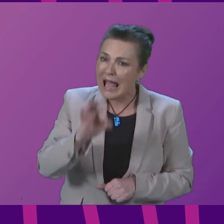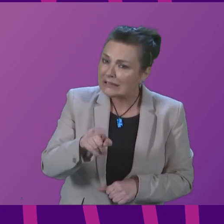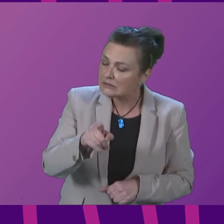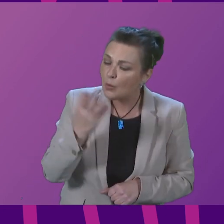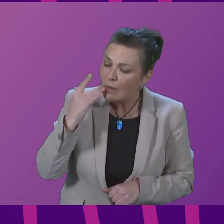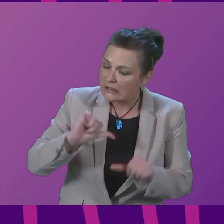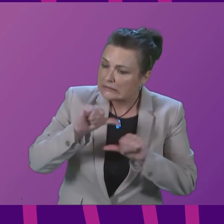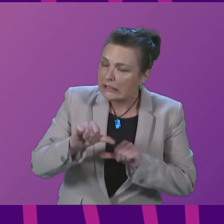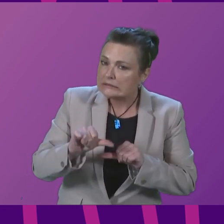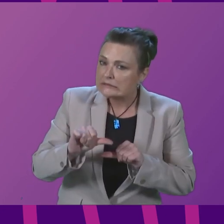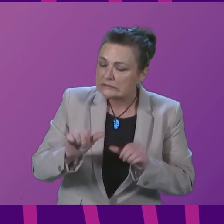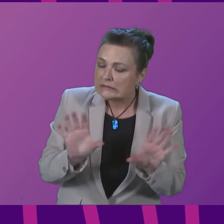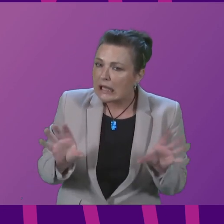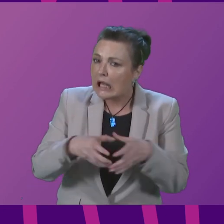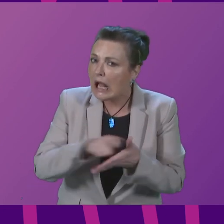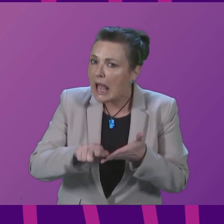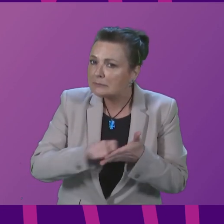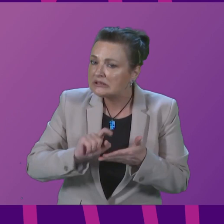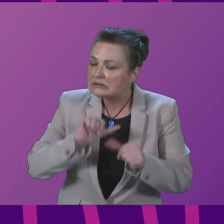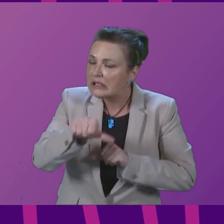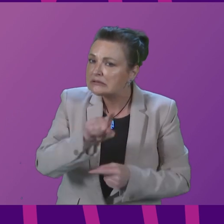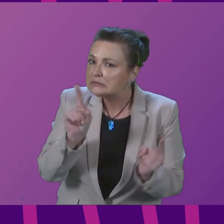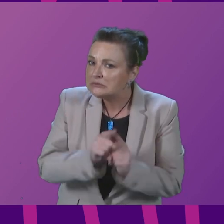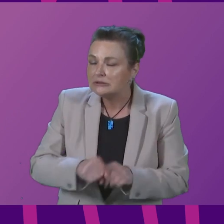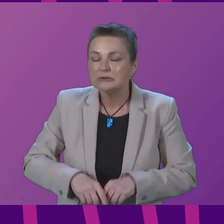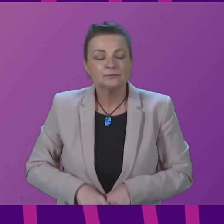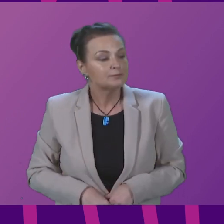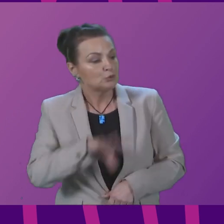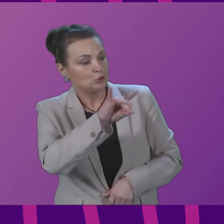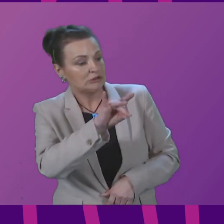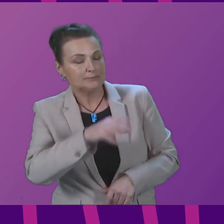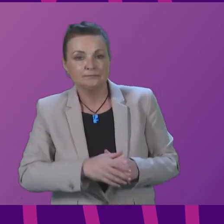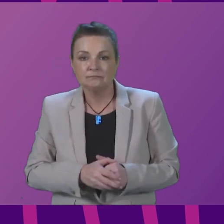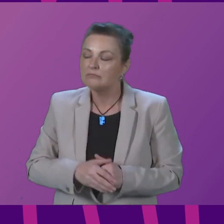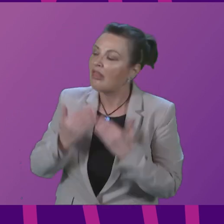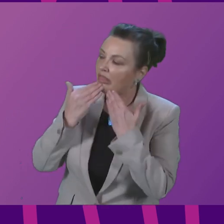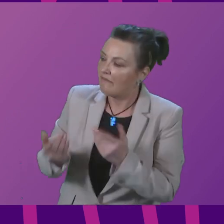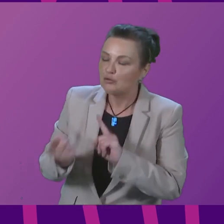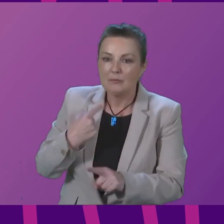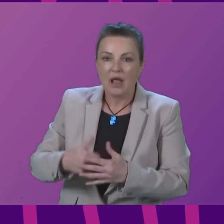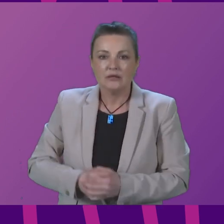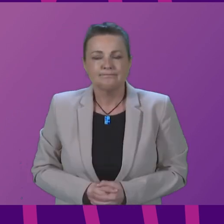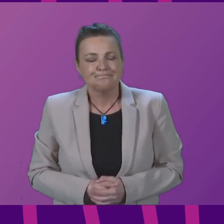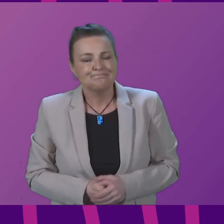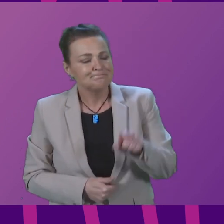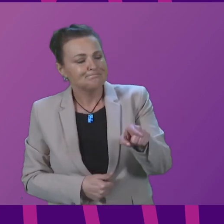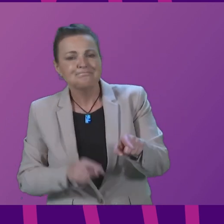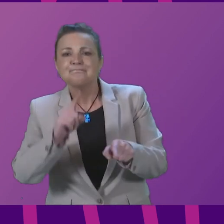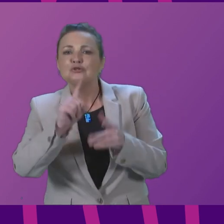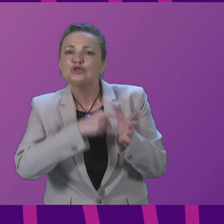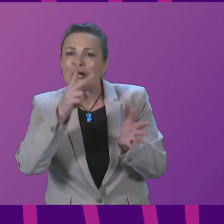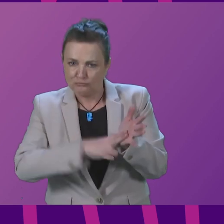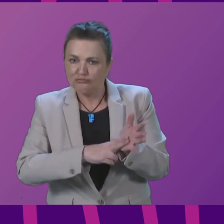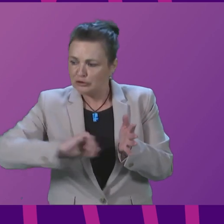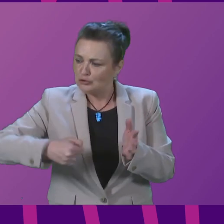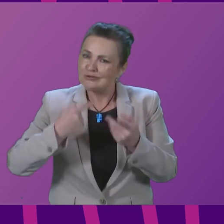First Minister, Tuesday, Alex Cole-Hamilton. I'm very grateful for that reply. In January, the Scottish Government announced it had